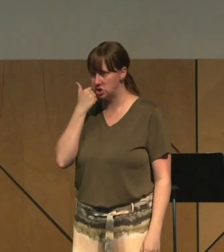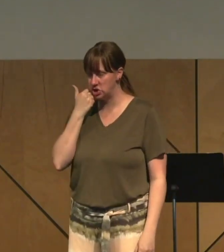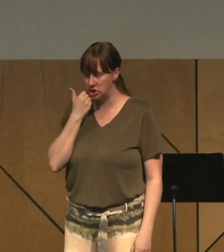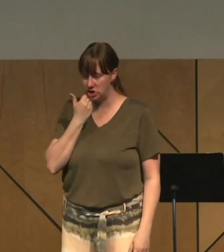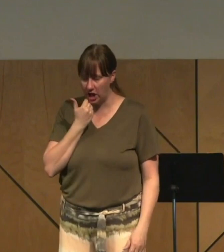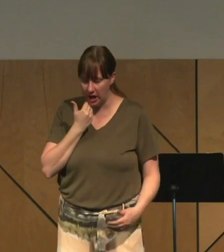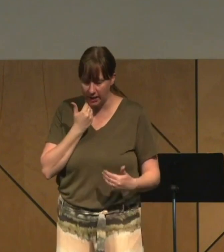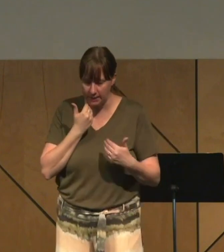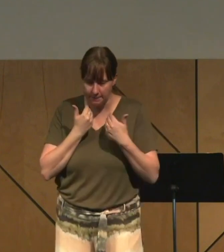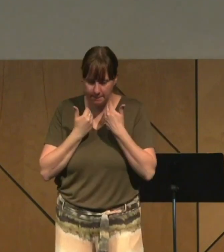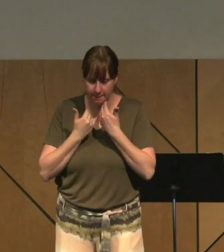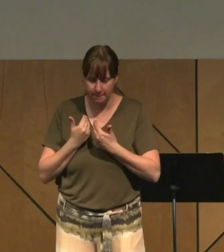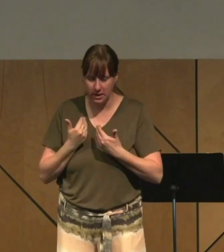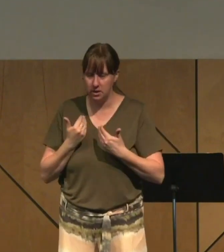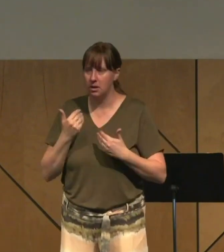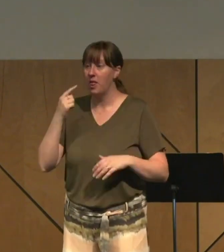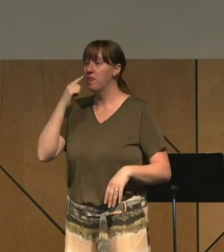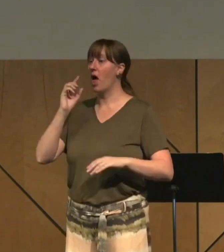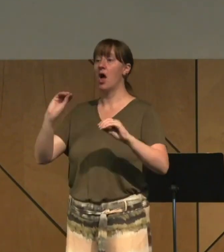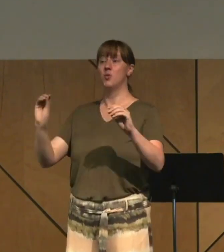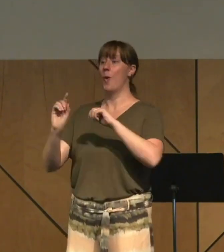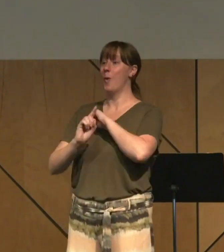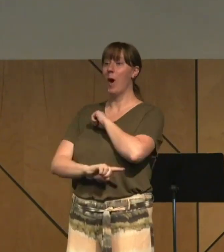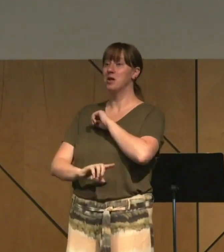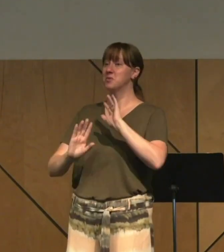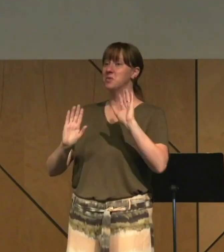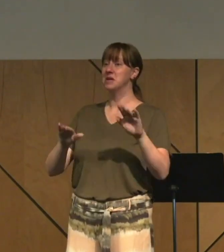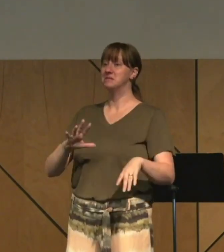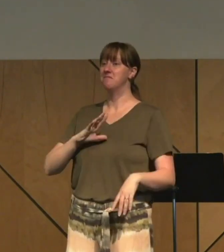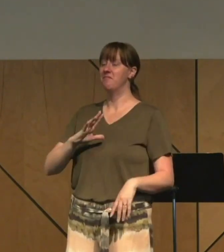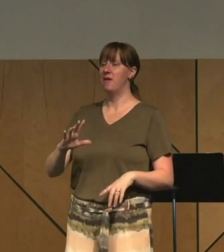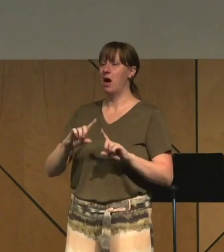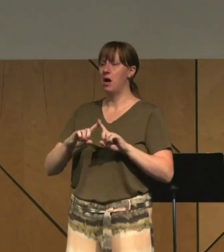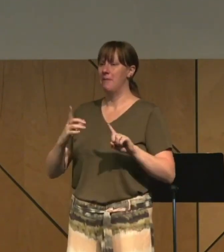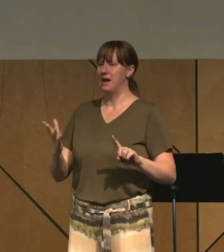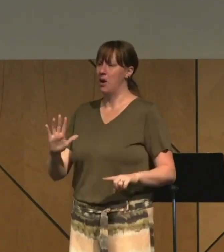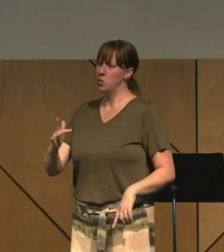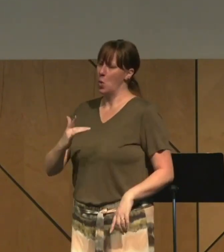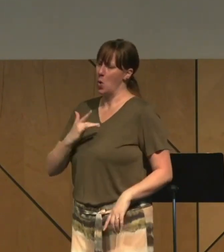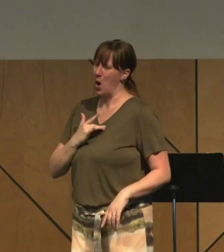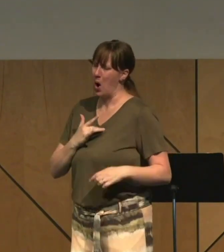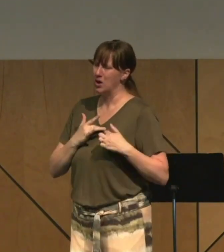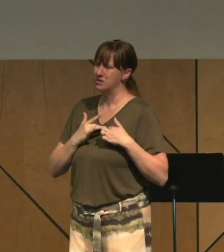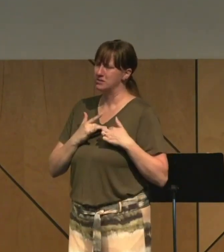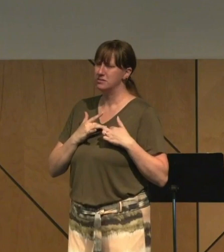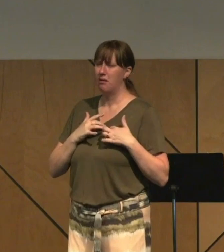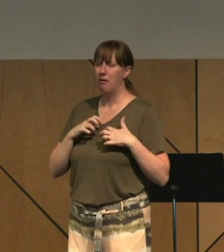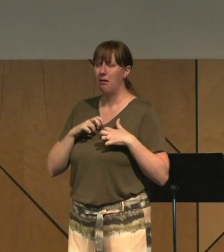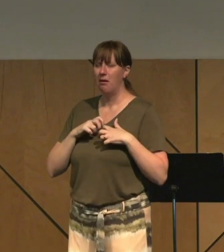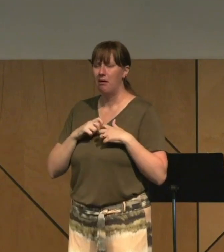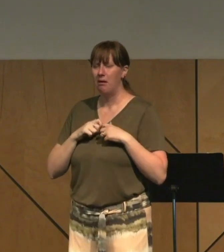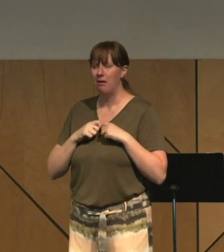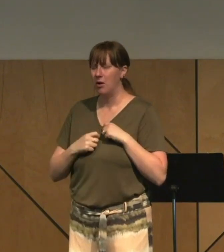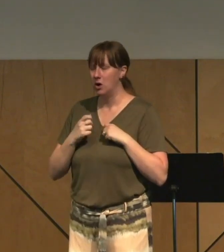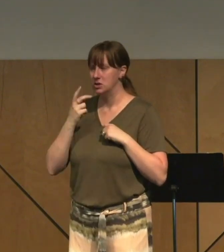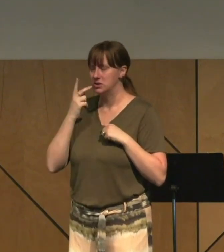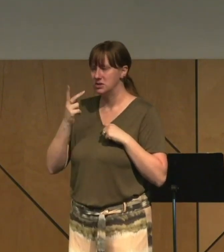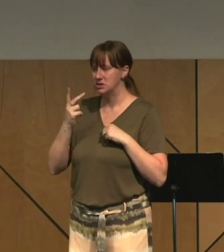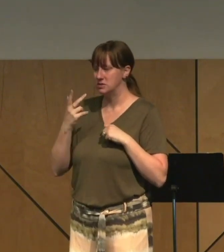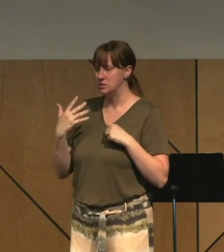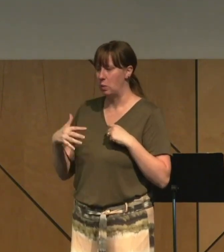Or maybe you thought there wouldn't be any consequences. But your heart hurts so bad now whenever you see how it's affected your own family.